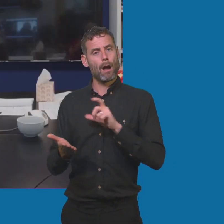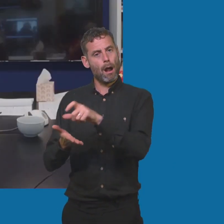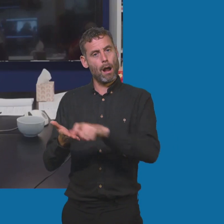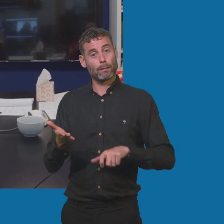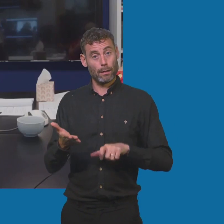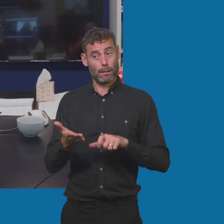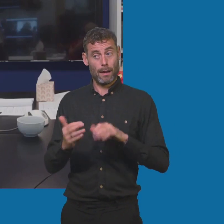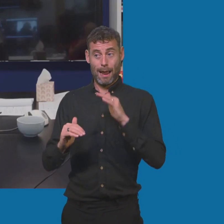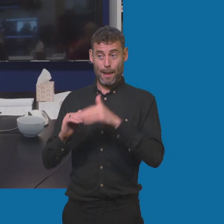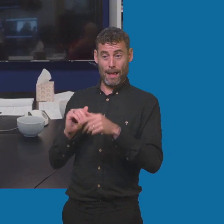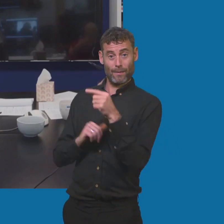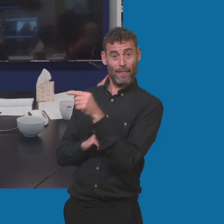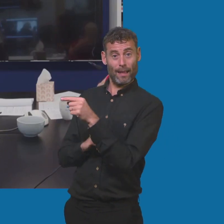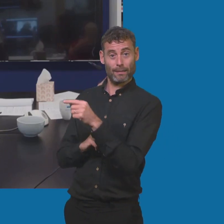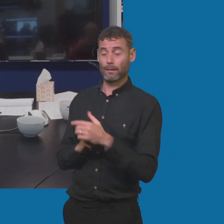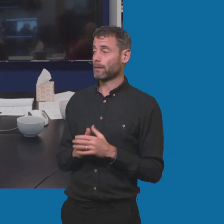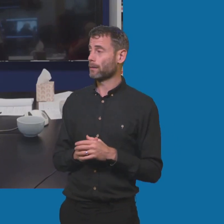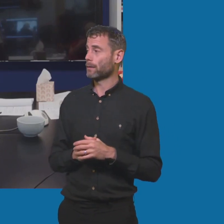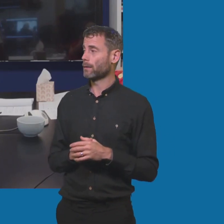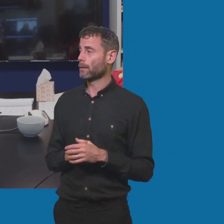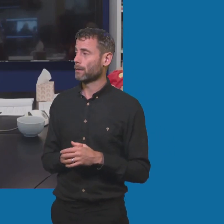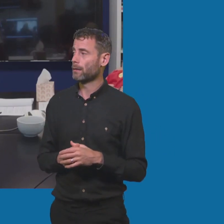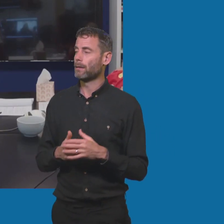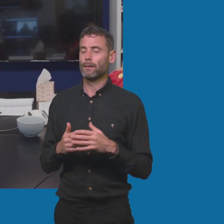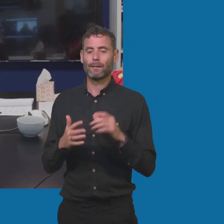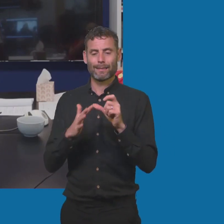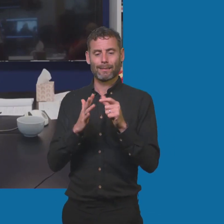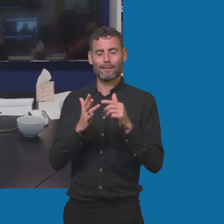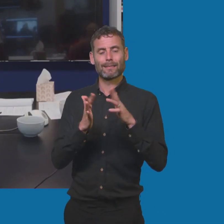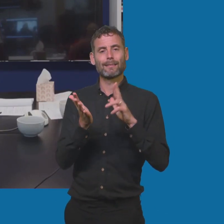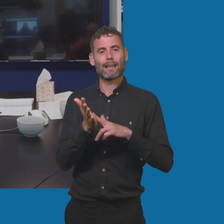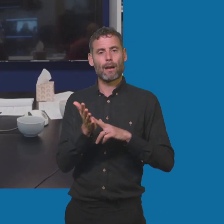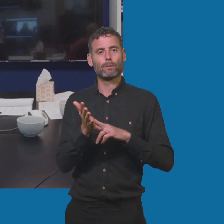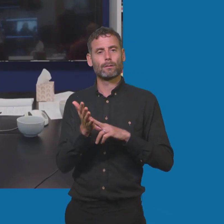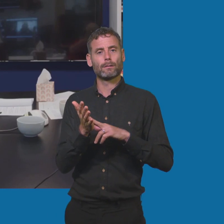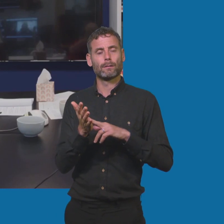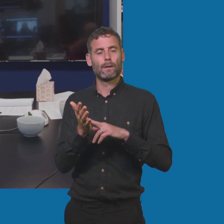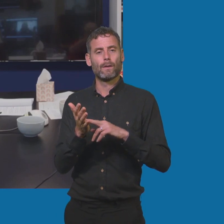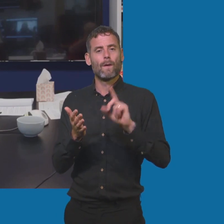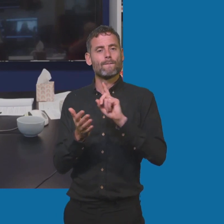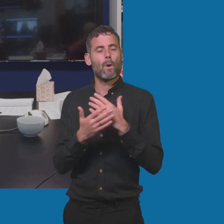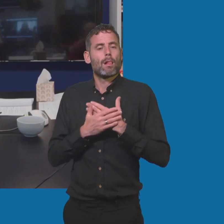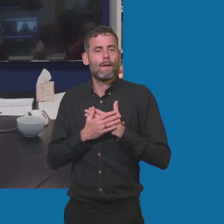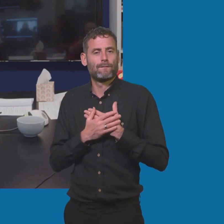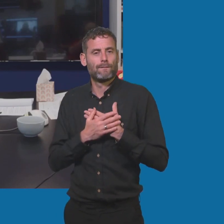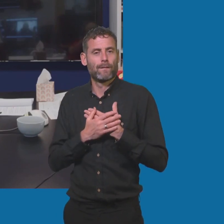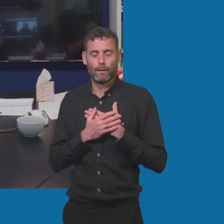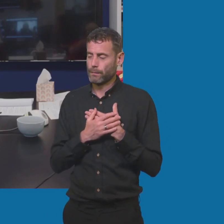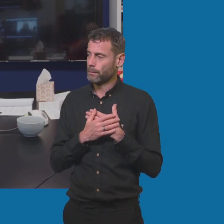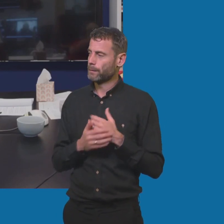specifically Downs and Loves. But my problem is I just hate that society kind of still looks at disabled